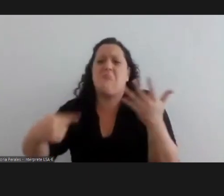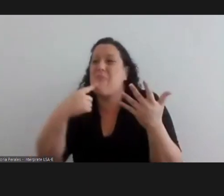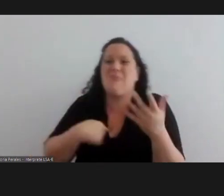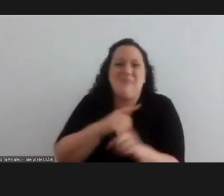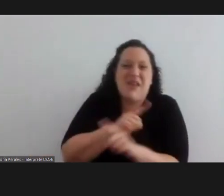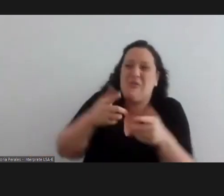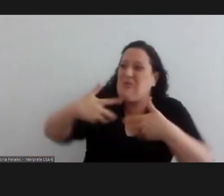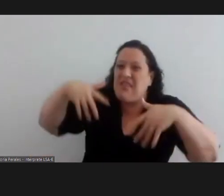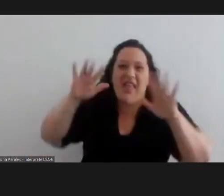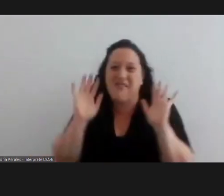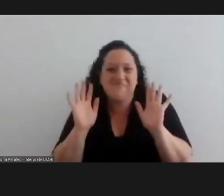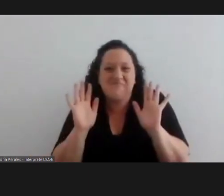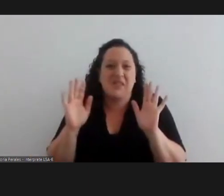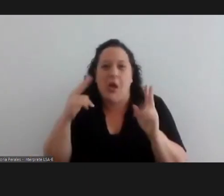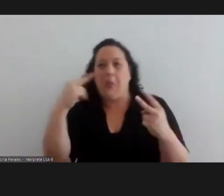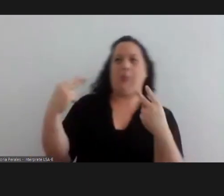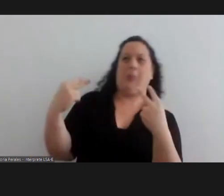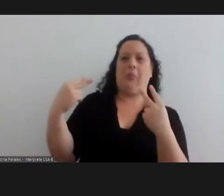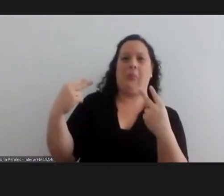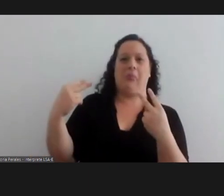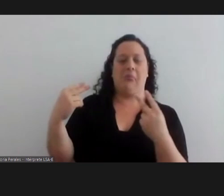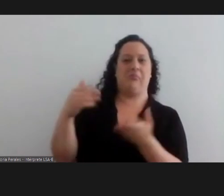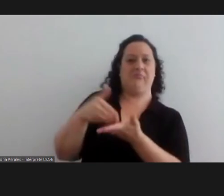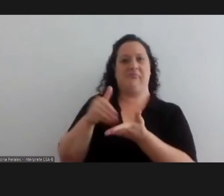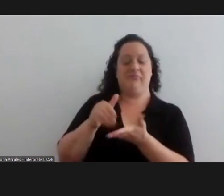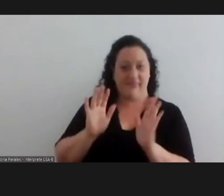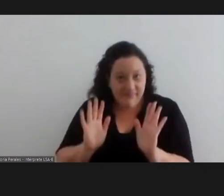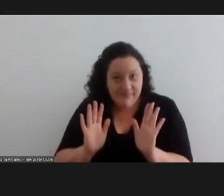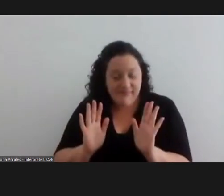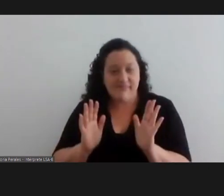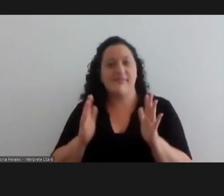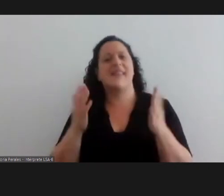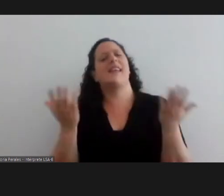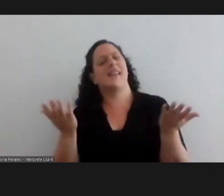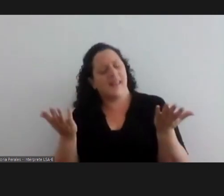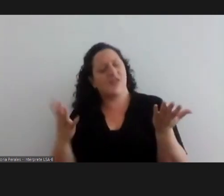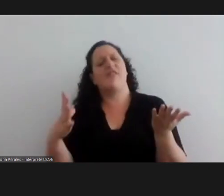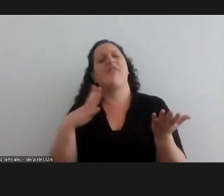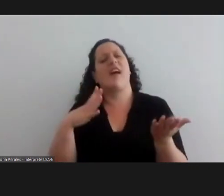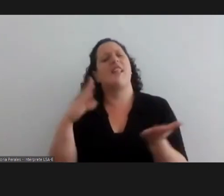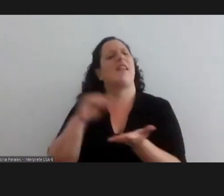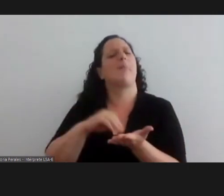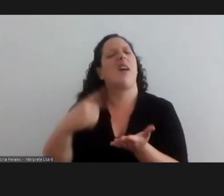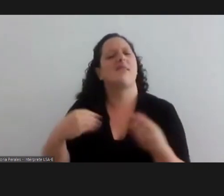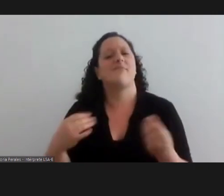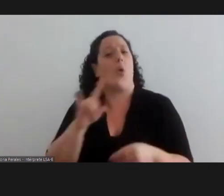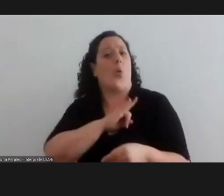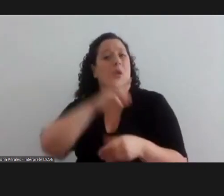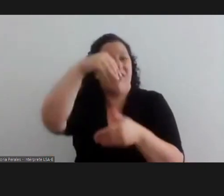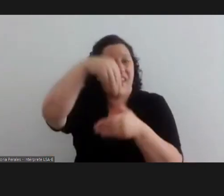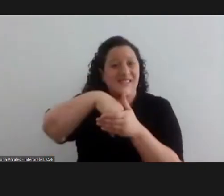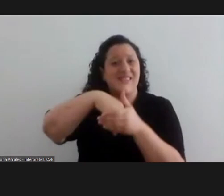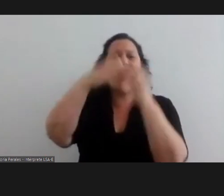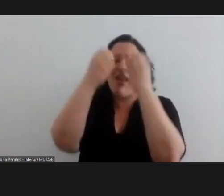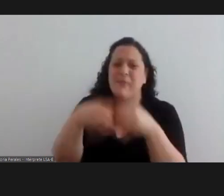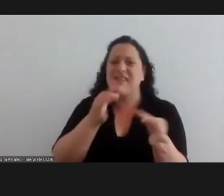i believe that today we should start at universities we should